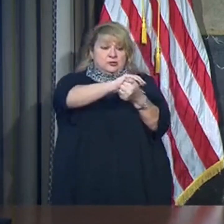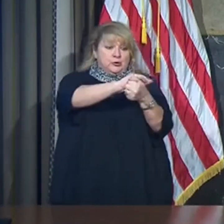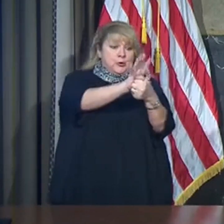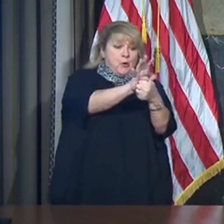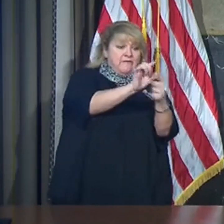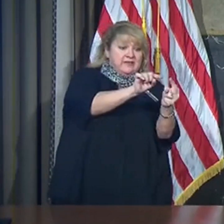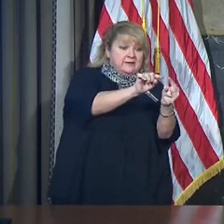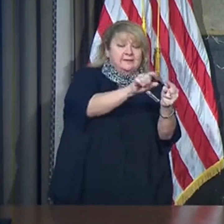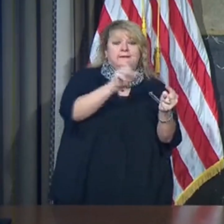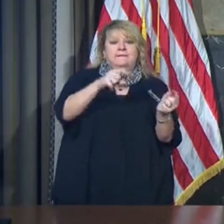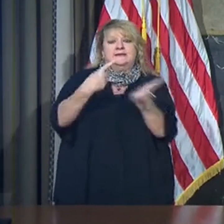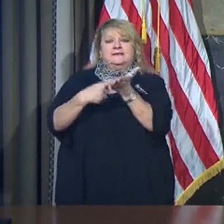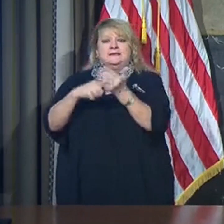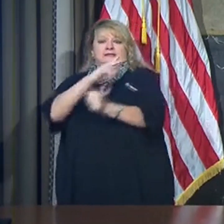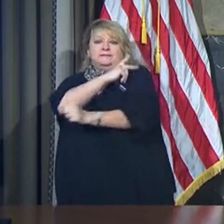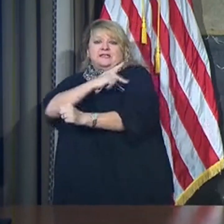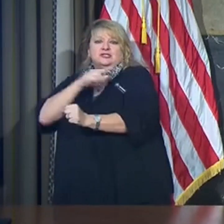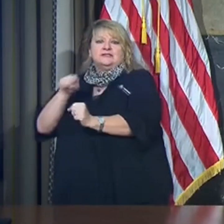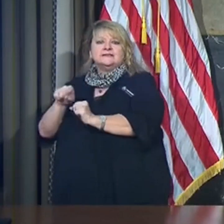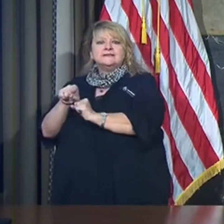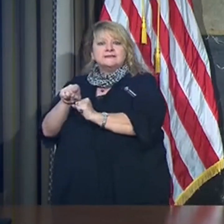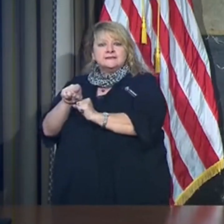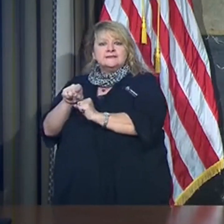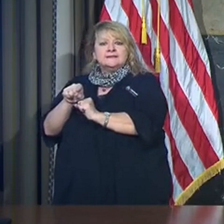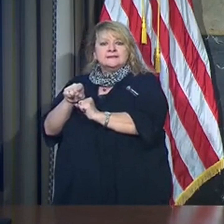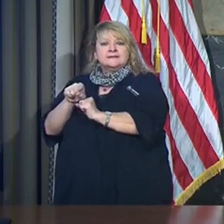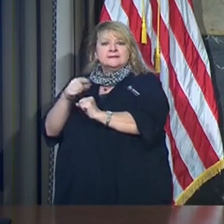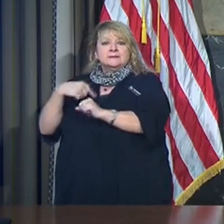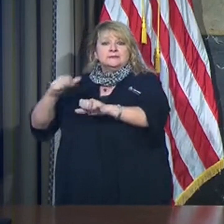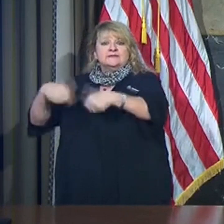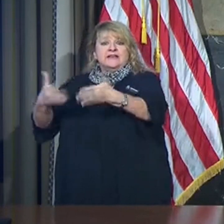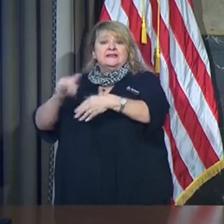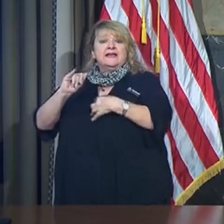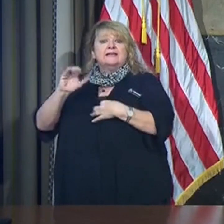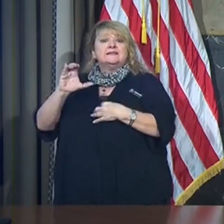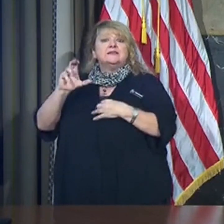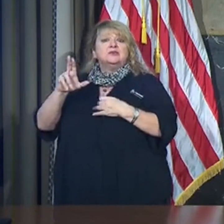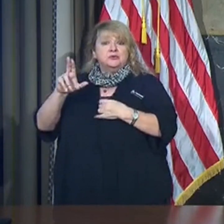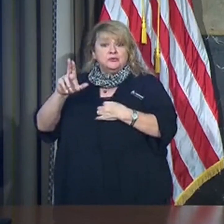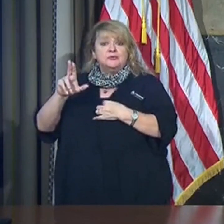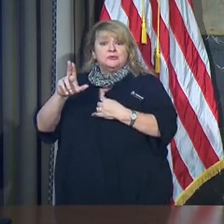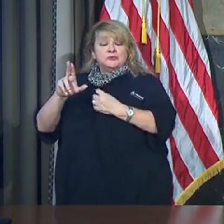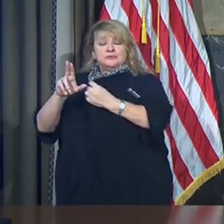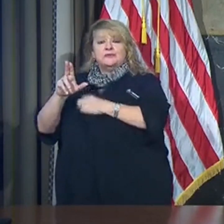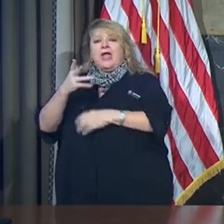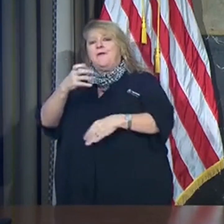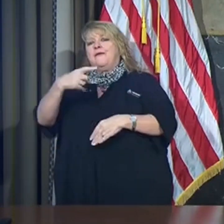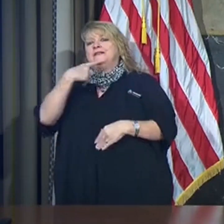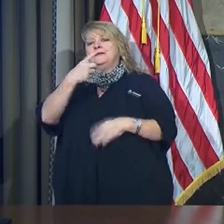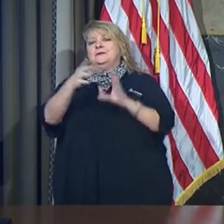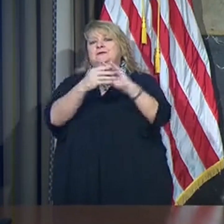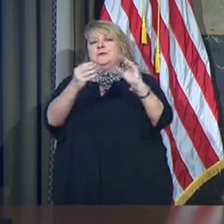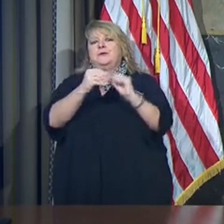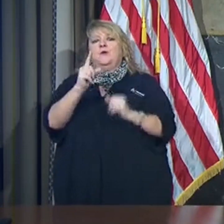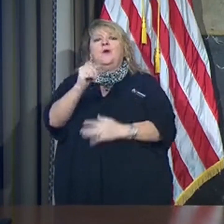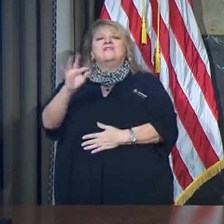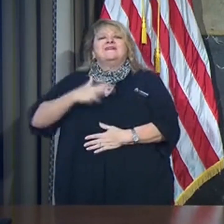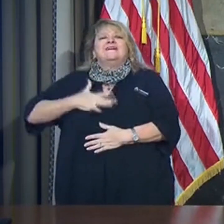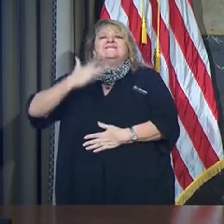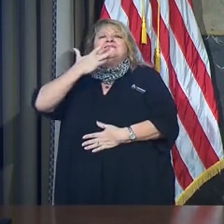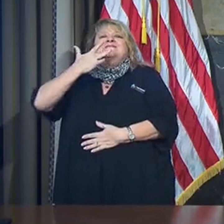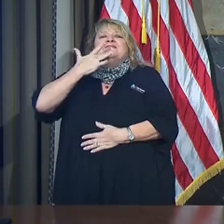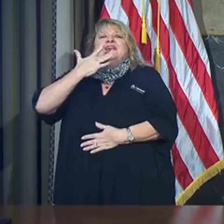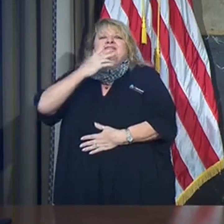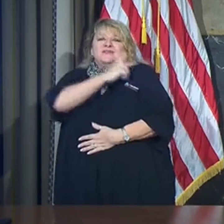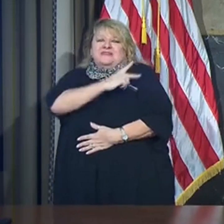And so, as a result, as an ICU provider, would like to tell you a story about one of my favorite patients, who presented